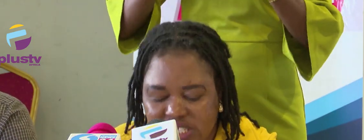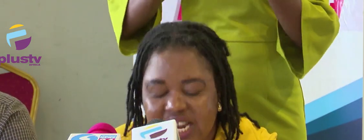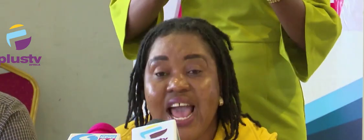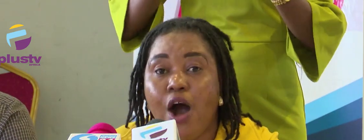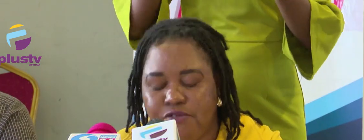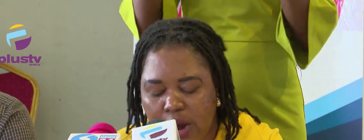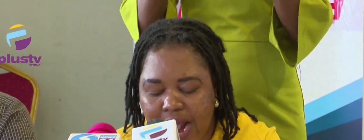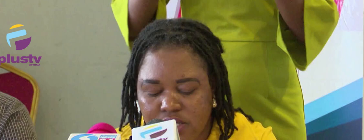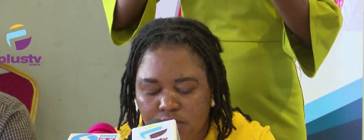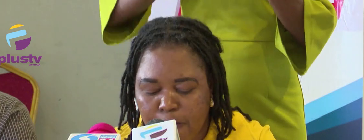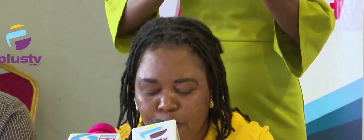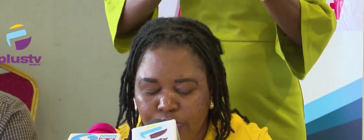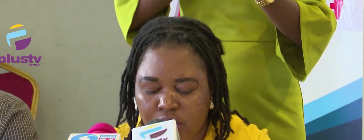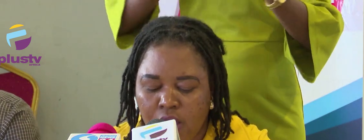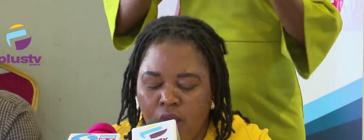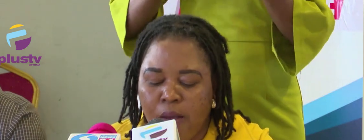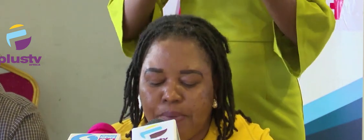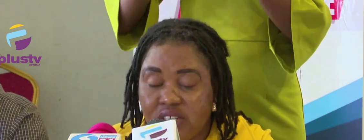or denial of their rights.